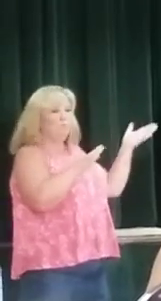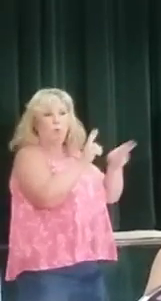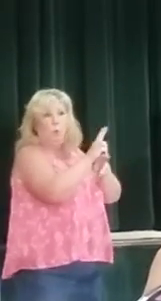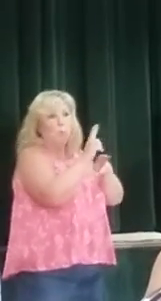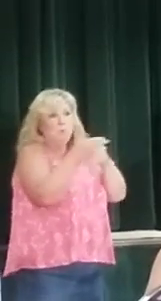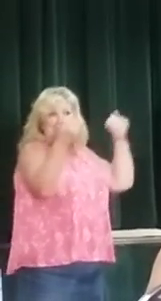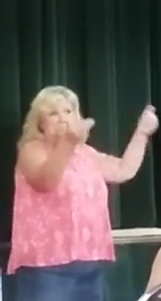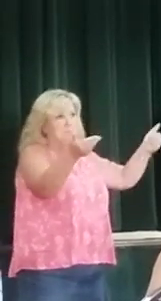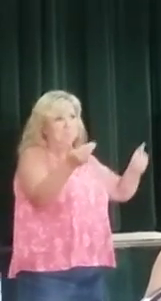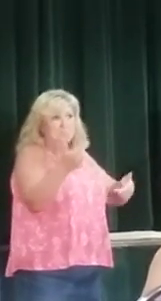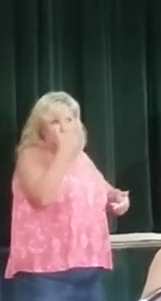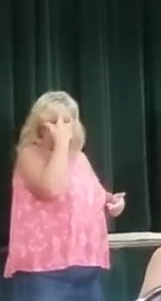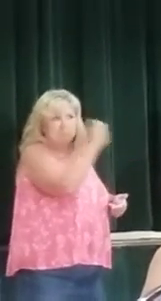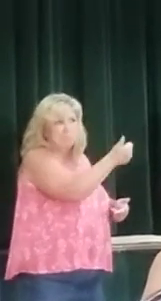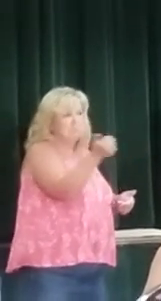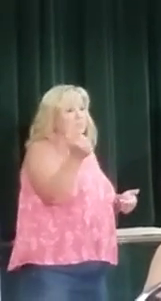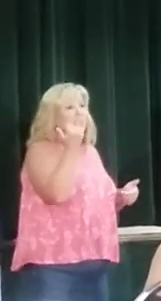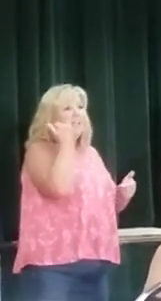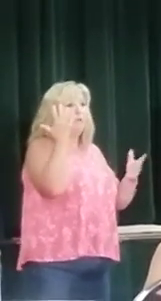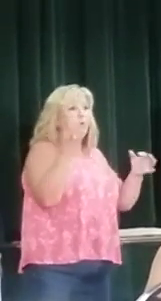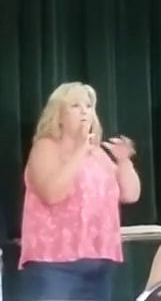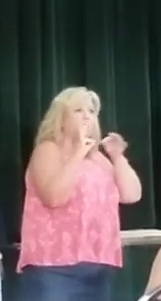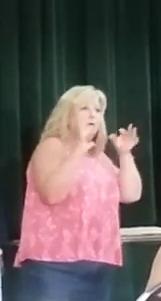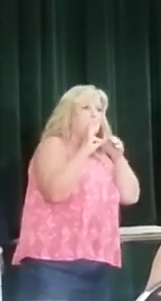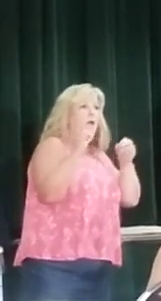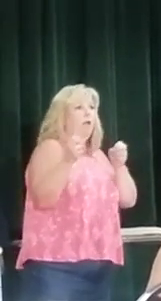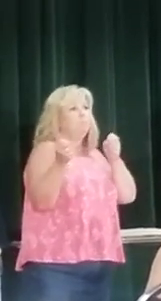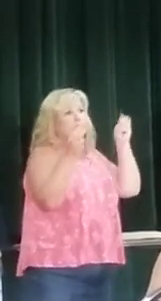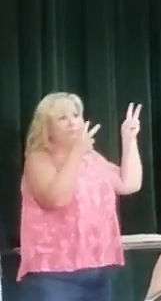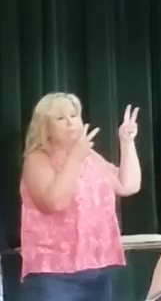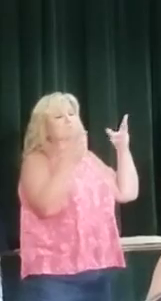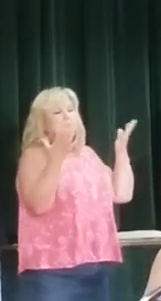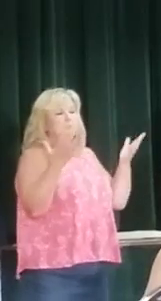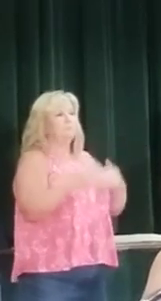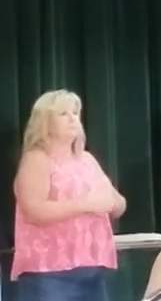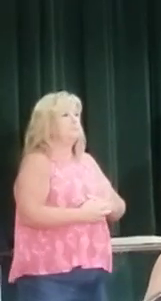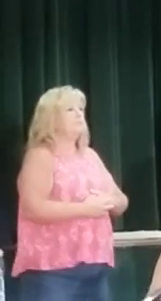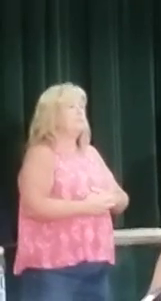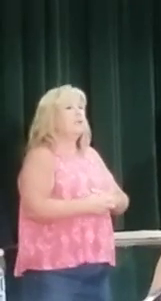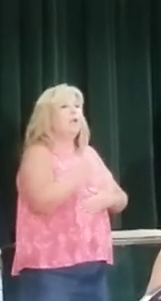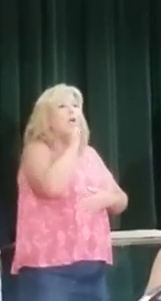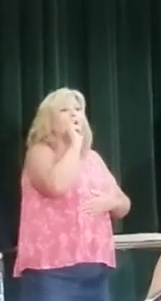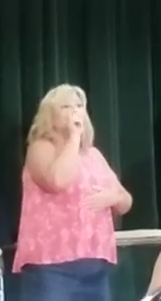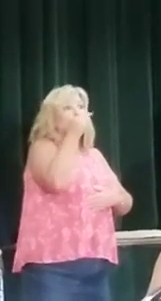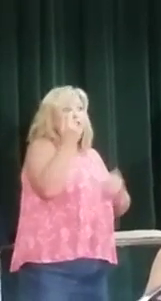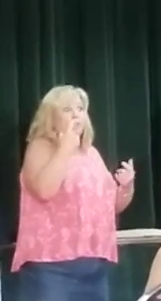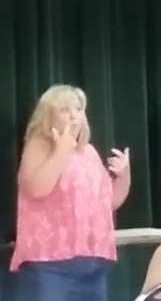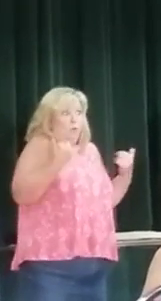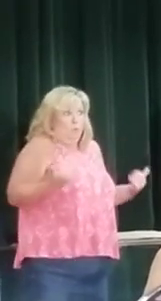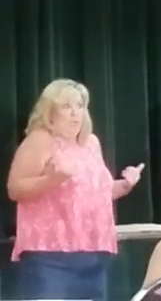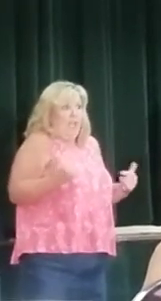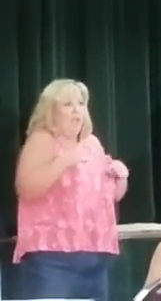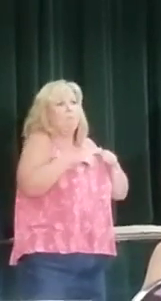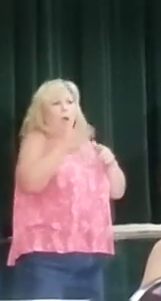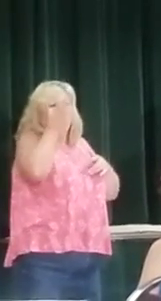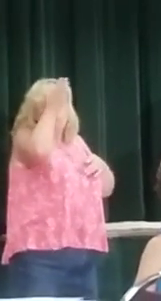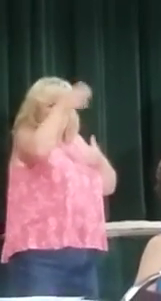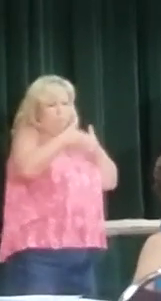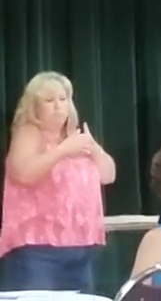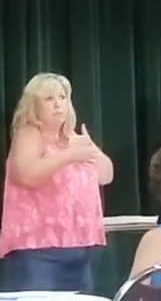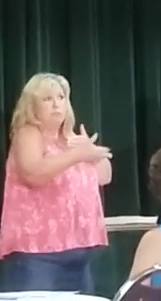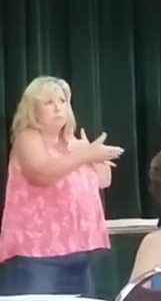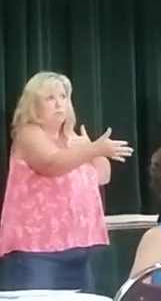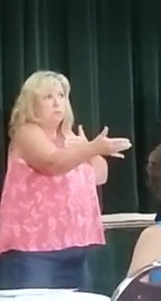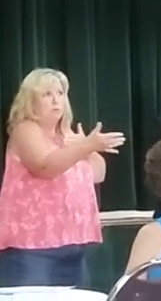night if you want to share or post or, or anything of that nature. And not just this evening, but going forward. For the entire